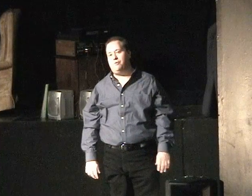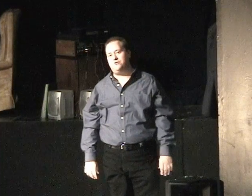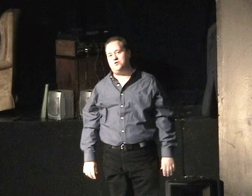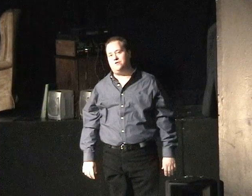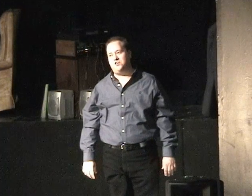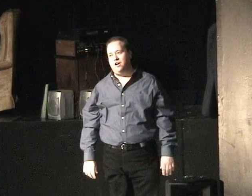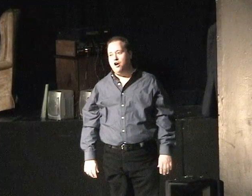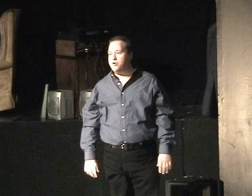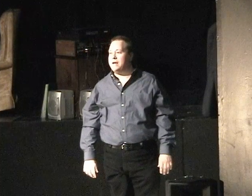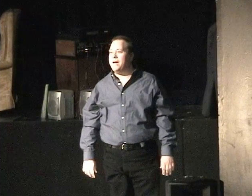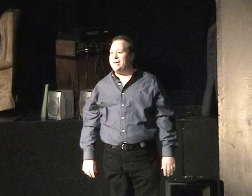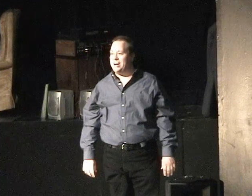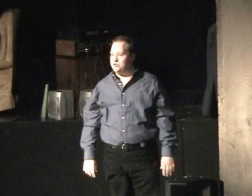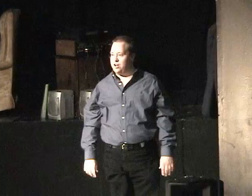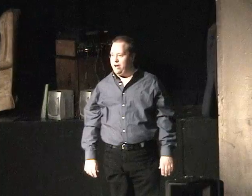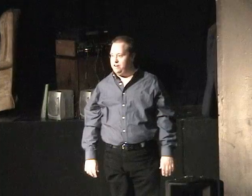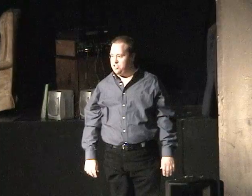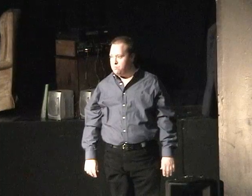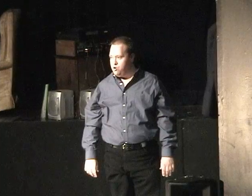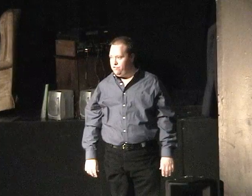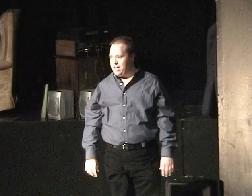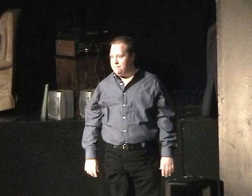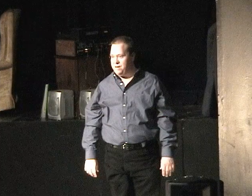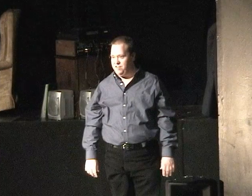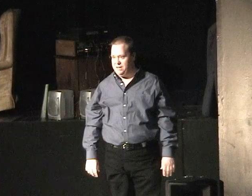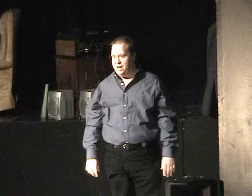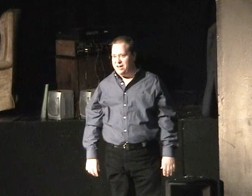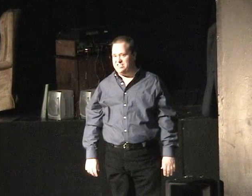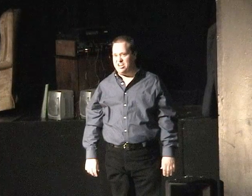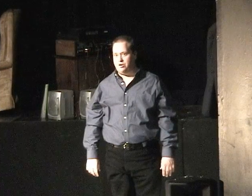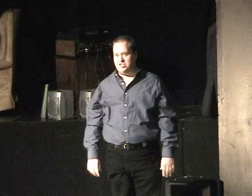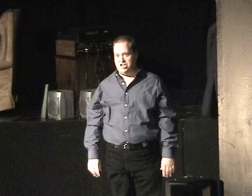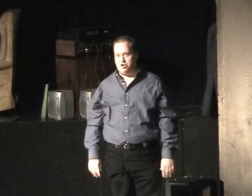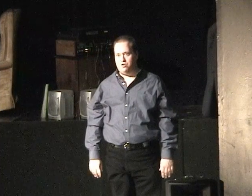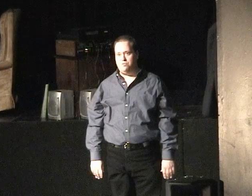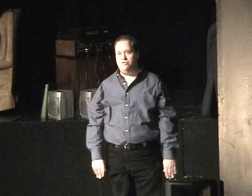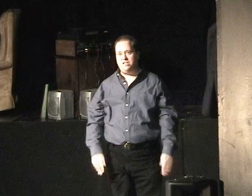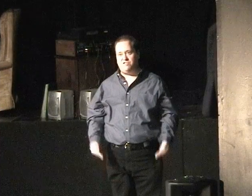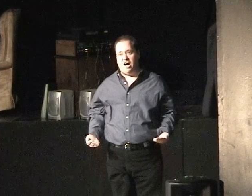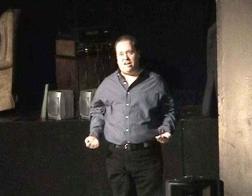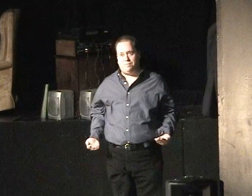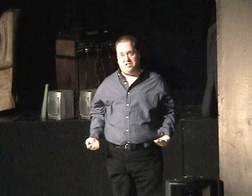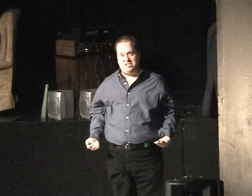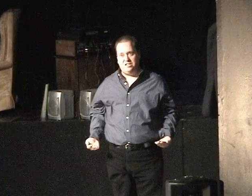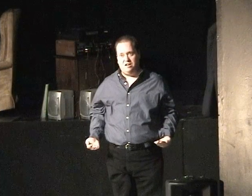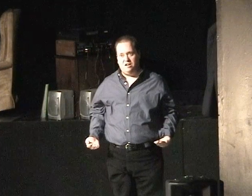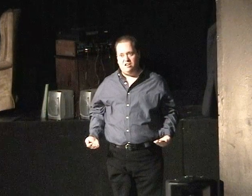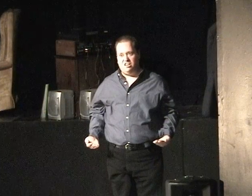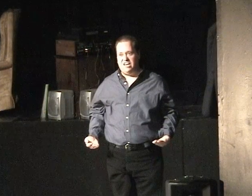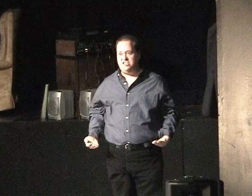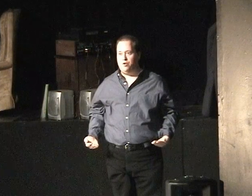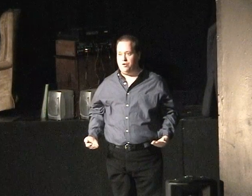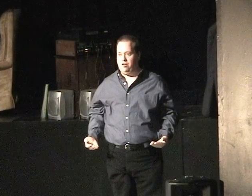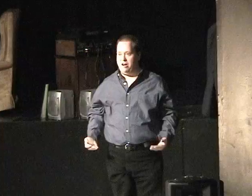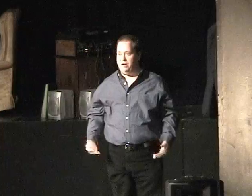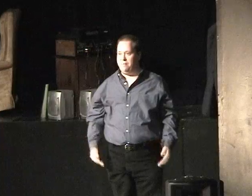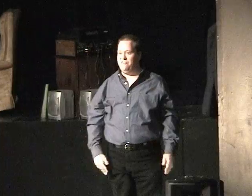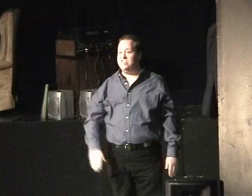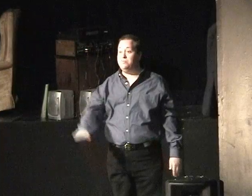upholsters, creating mechanized recliners that moved and pivoted in synchronization with the movements of the occupants. The lazy water would find it before a visible